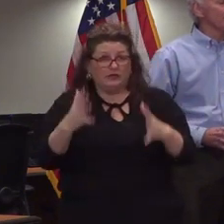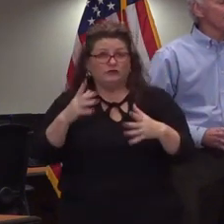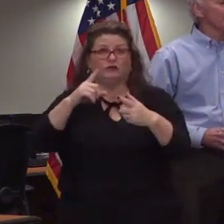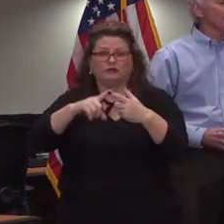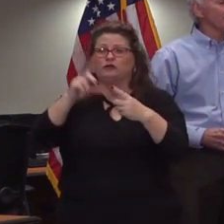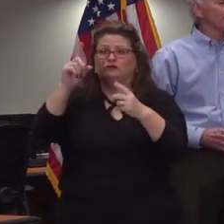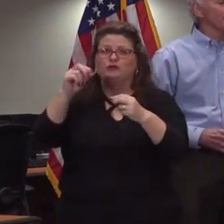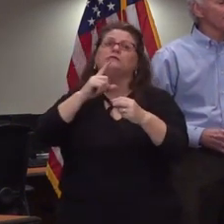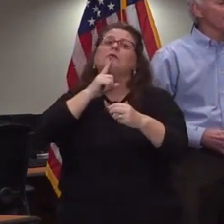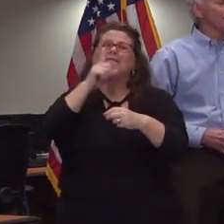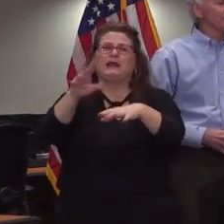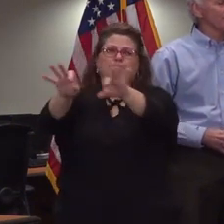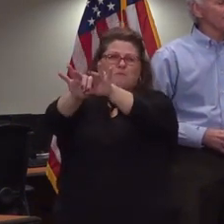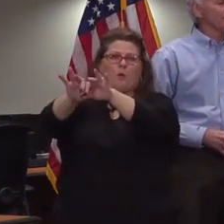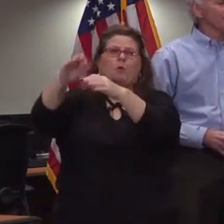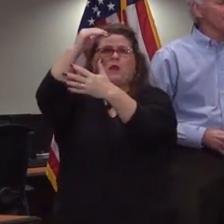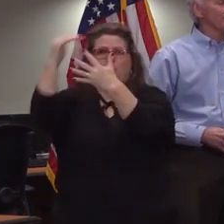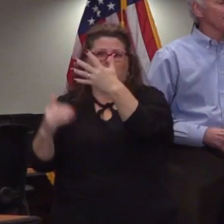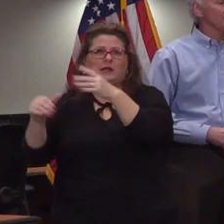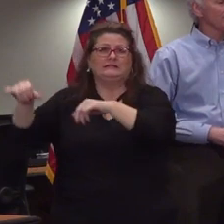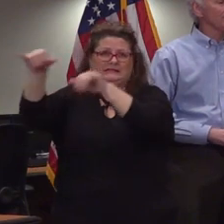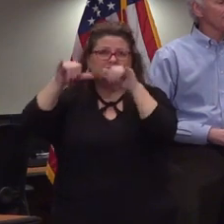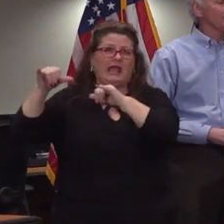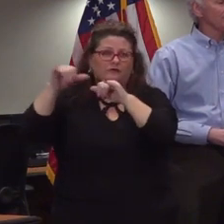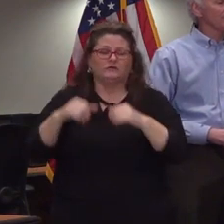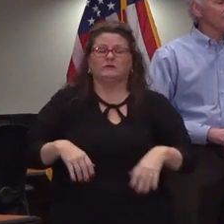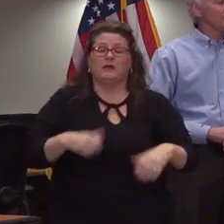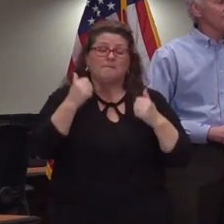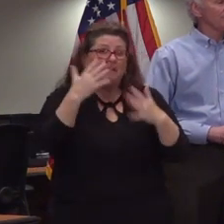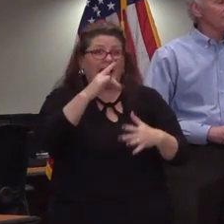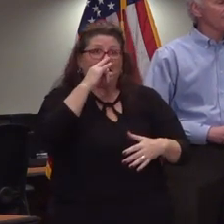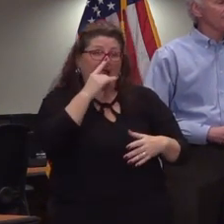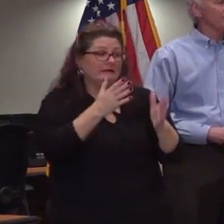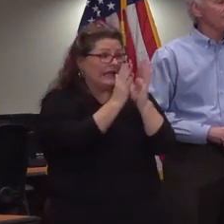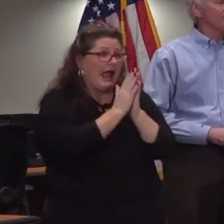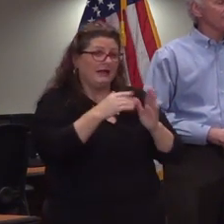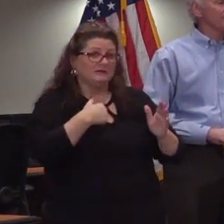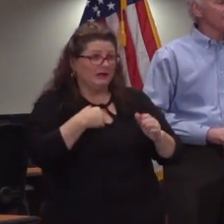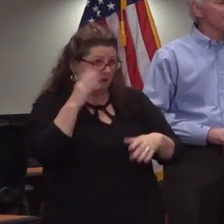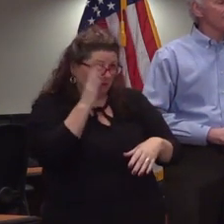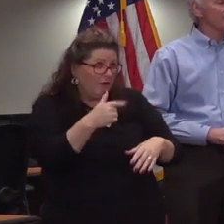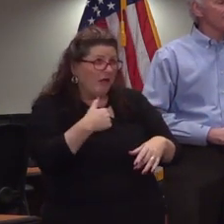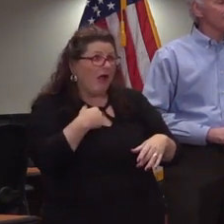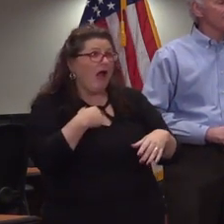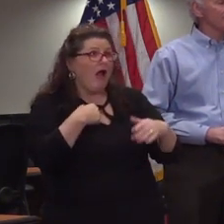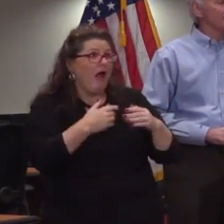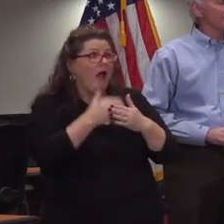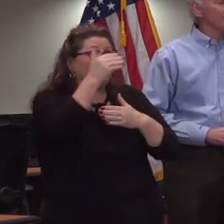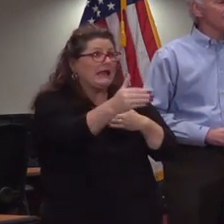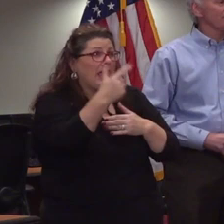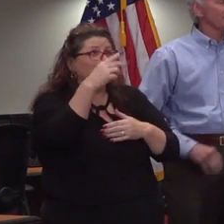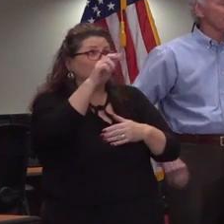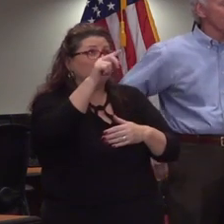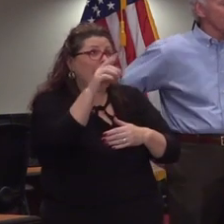grade that's a question that i've gotten from a lot of children am i going to make my grade and i remember when i was in school like you know i made pretty good grades and i